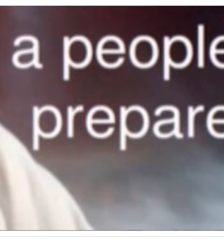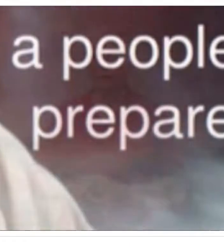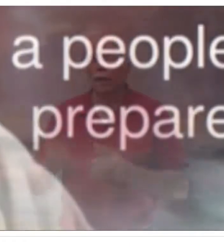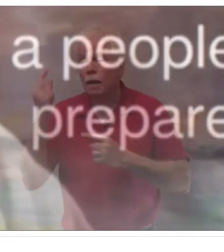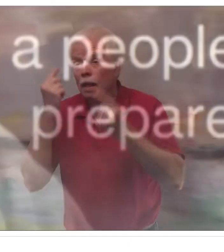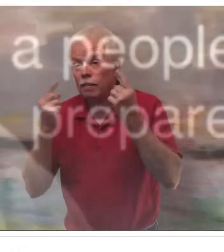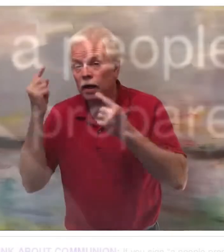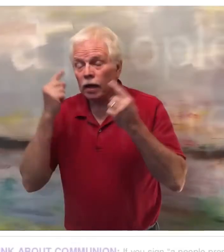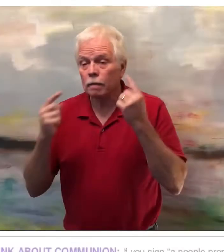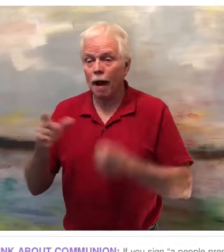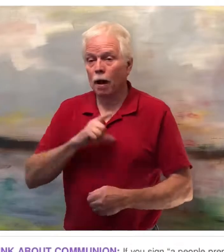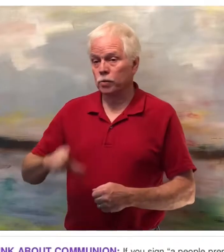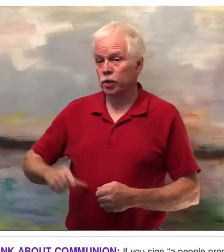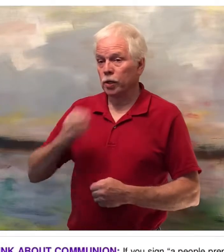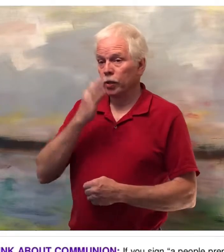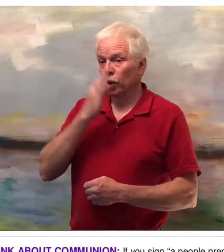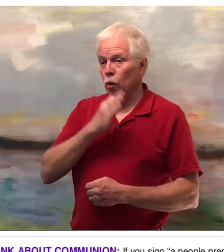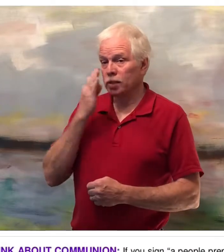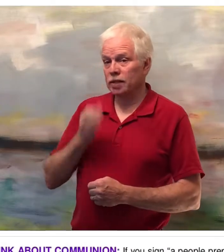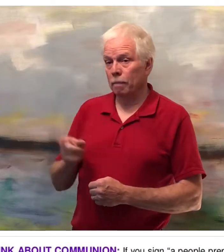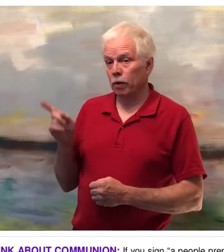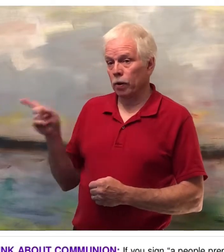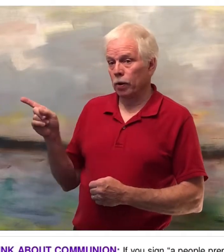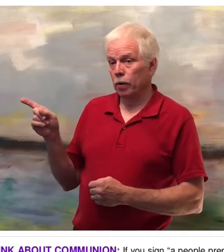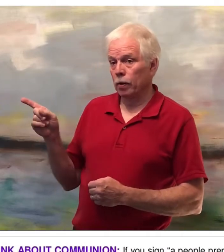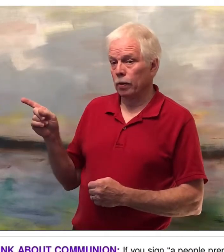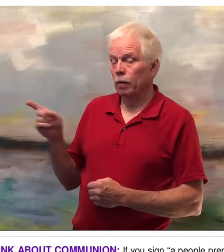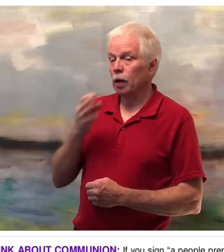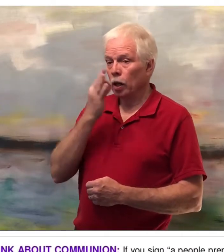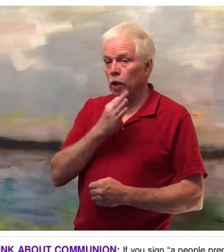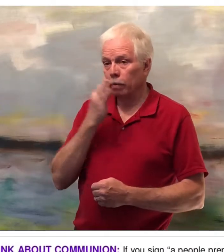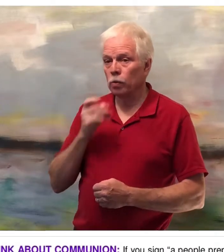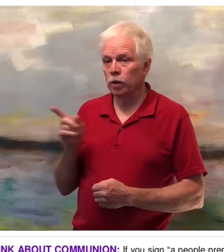Thinking about the Lord's Supper, communion.